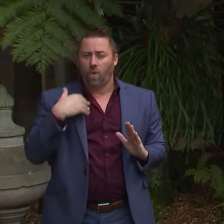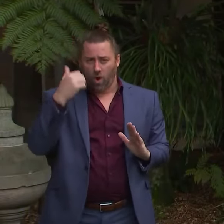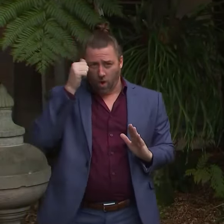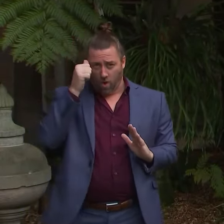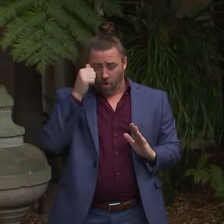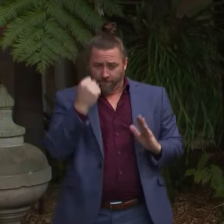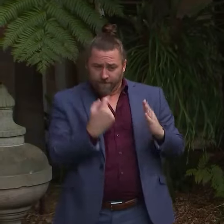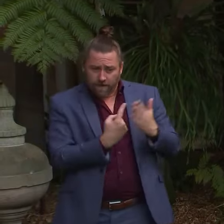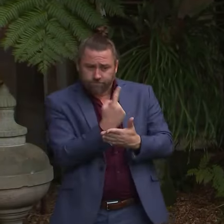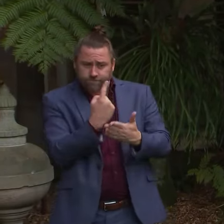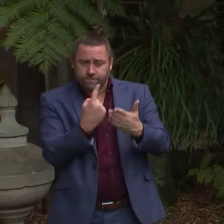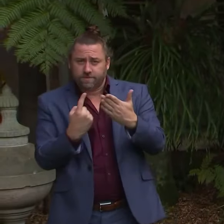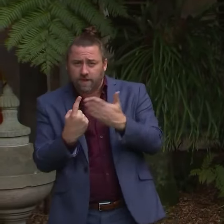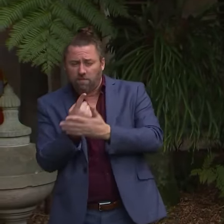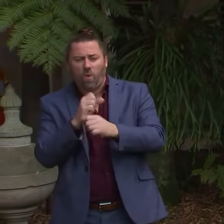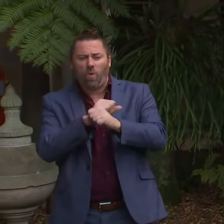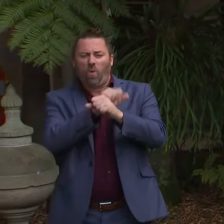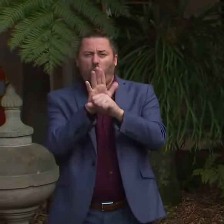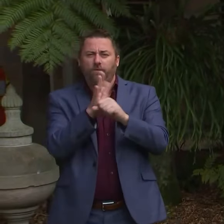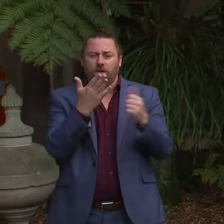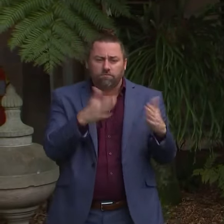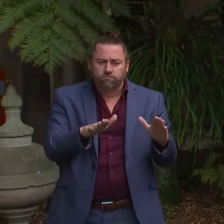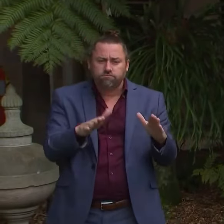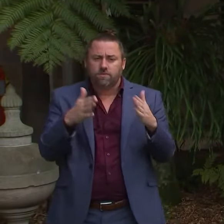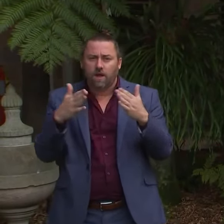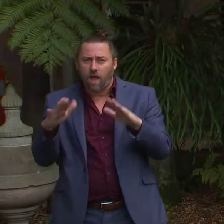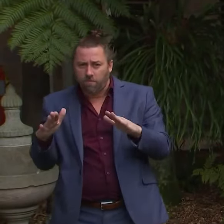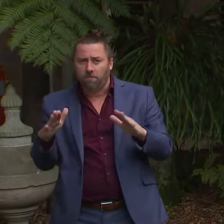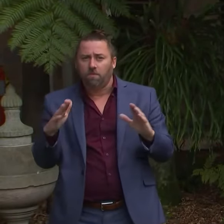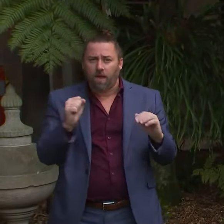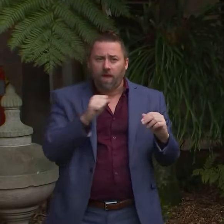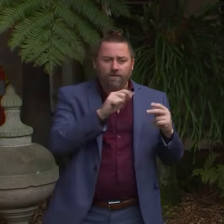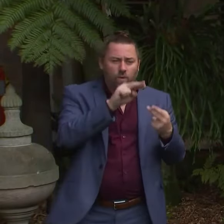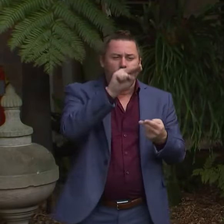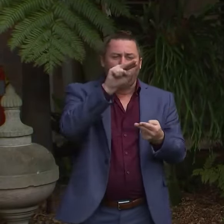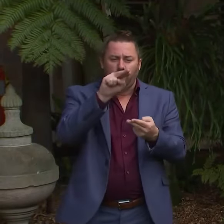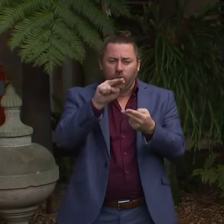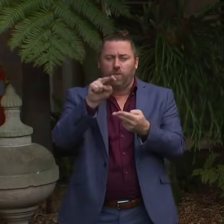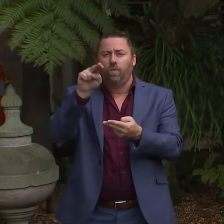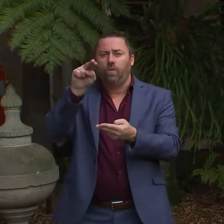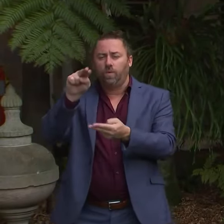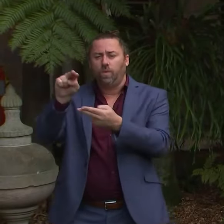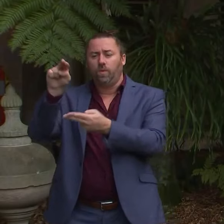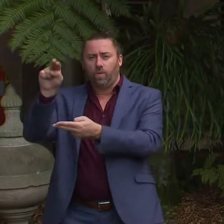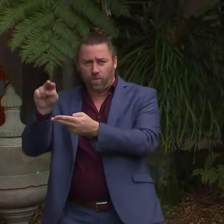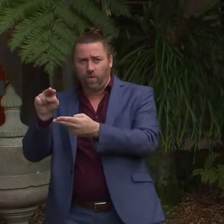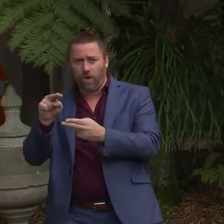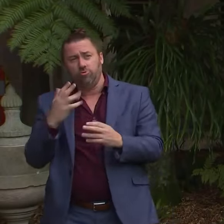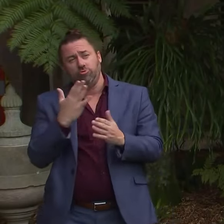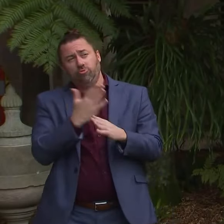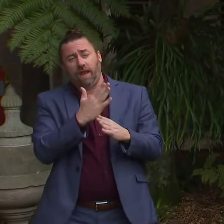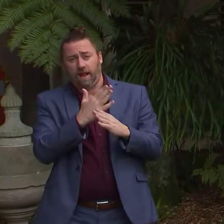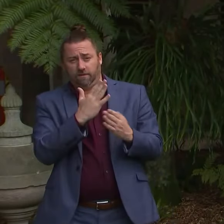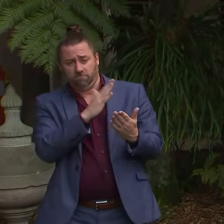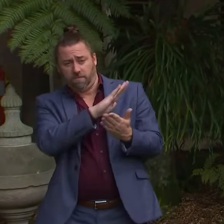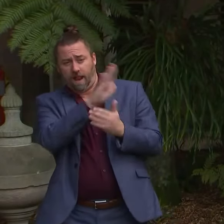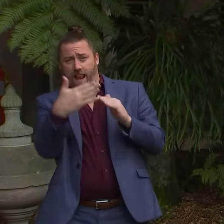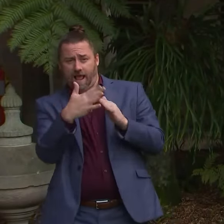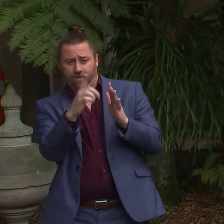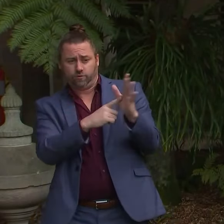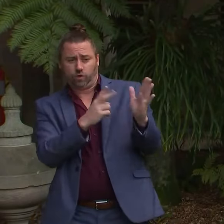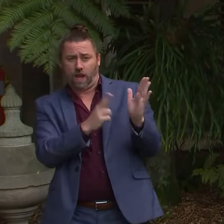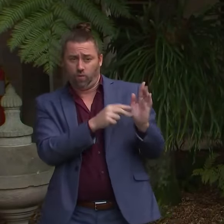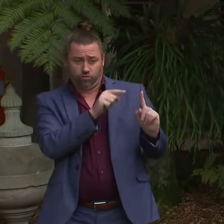number of deaths from COVID-19 have been falling steadily since the last week of January as we have